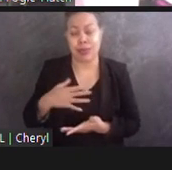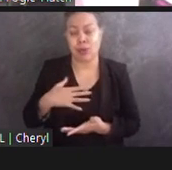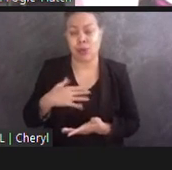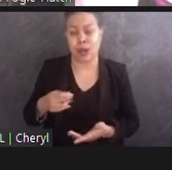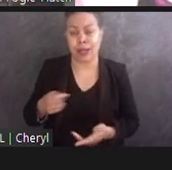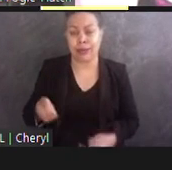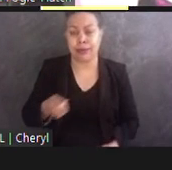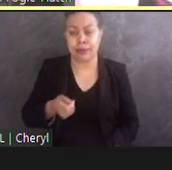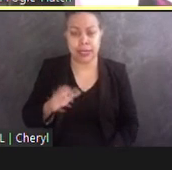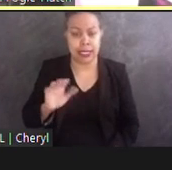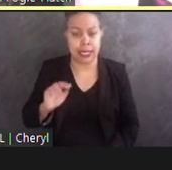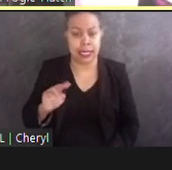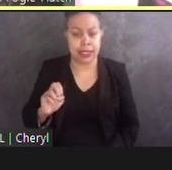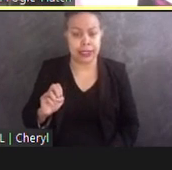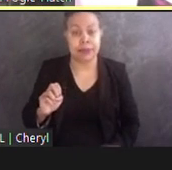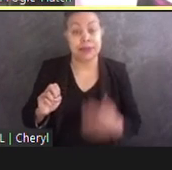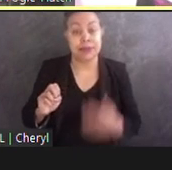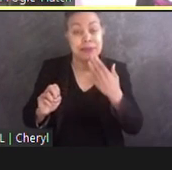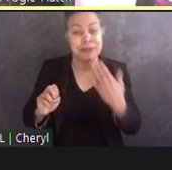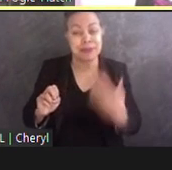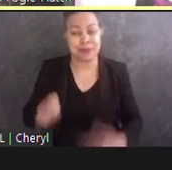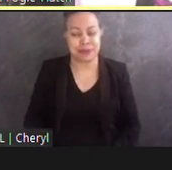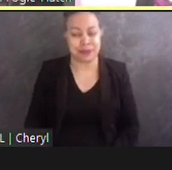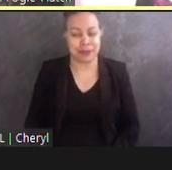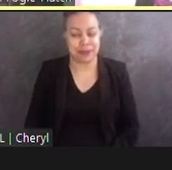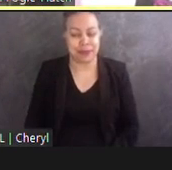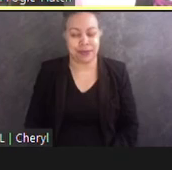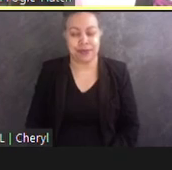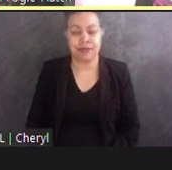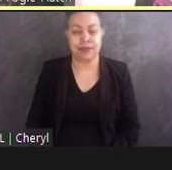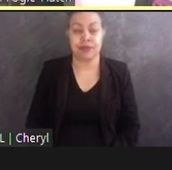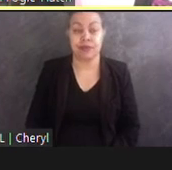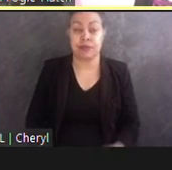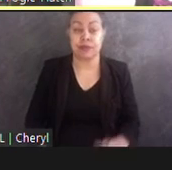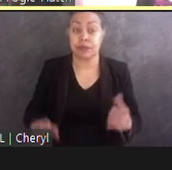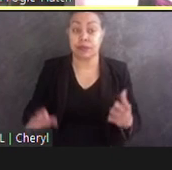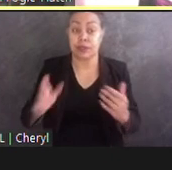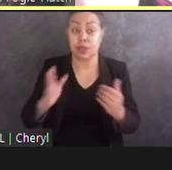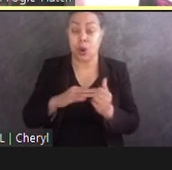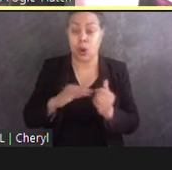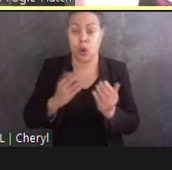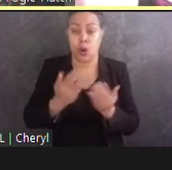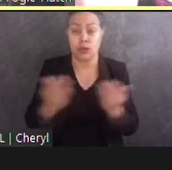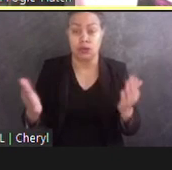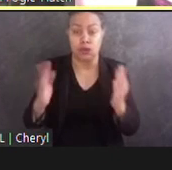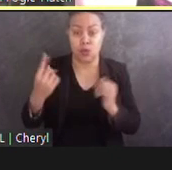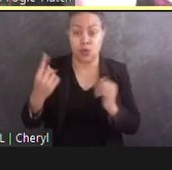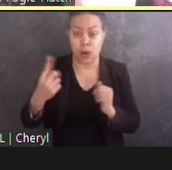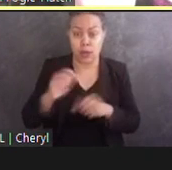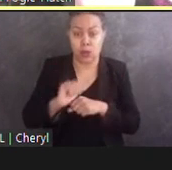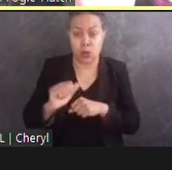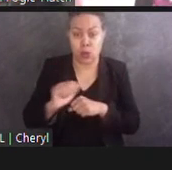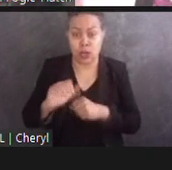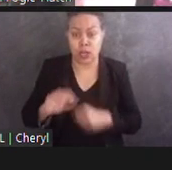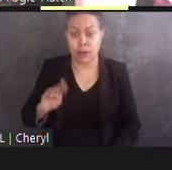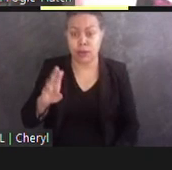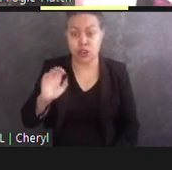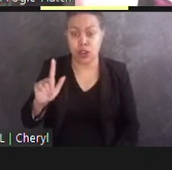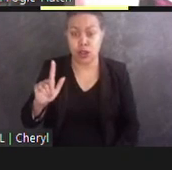Thank you, Mary. The letters on the room one workers mural are recognizable, but the words are